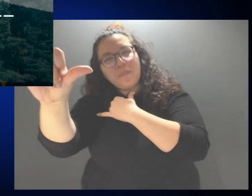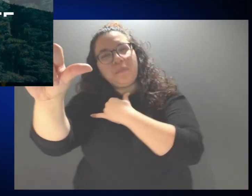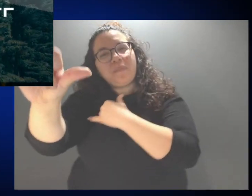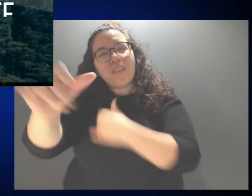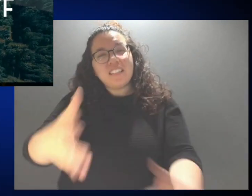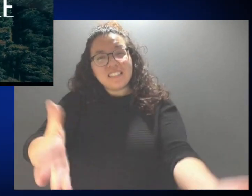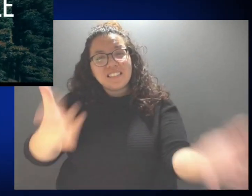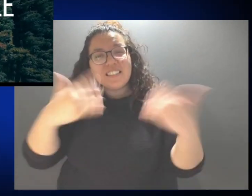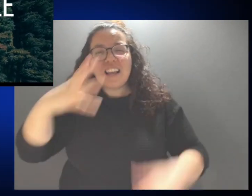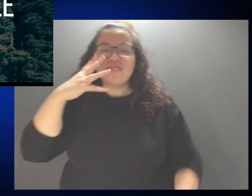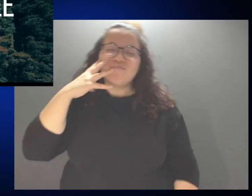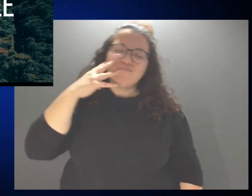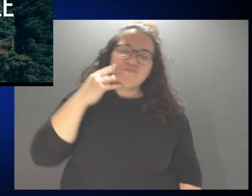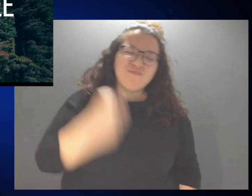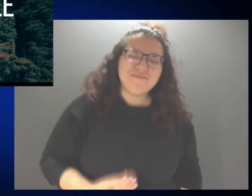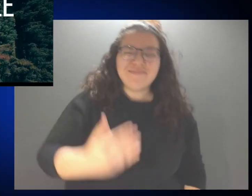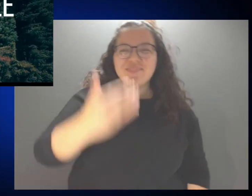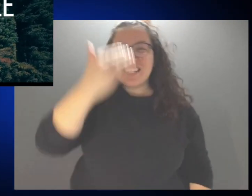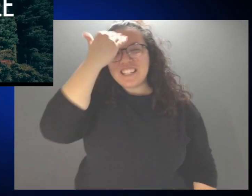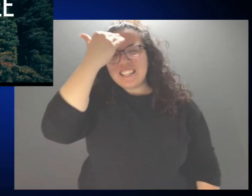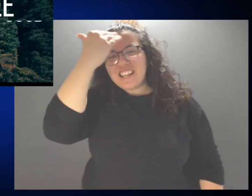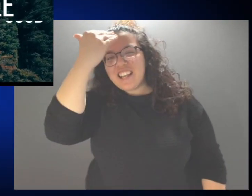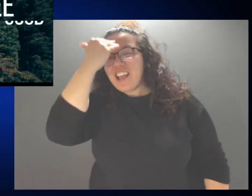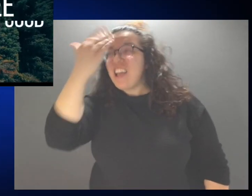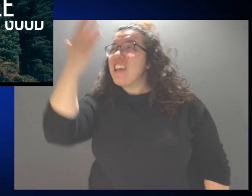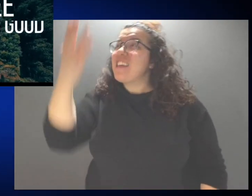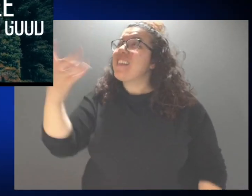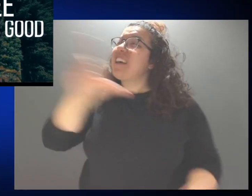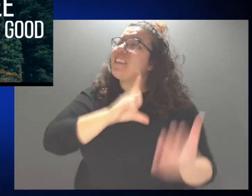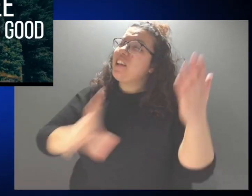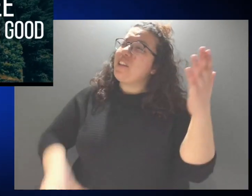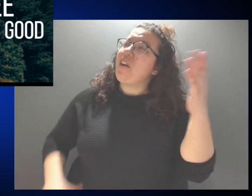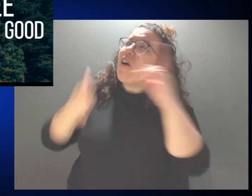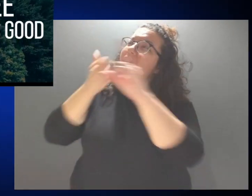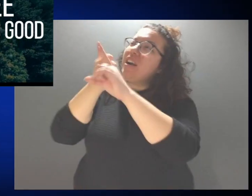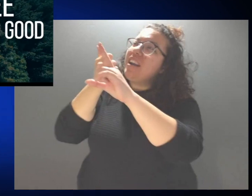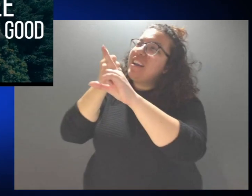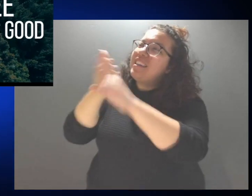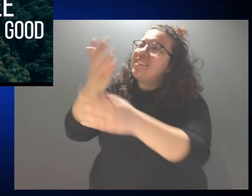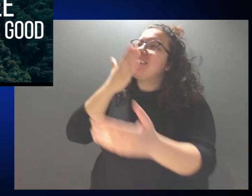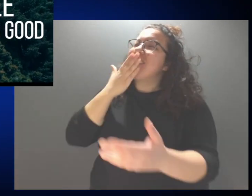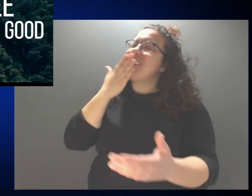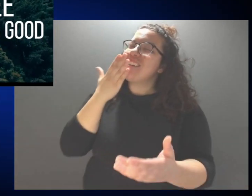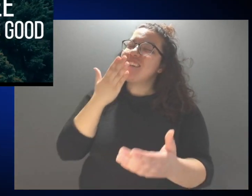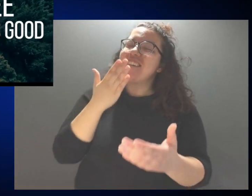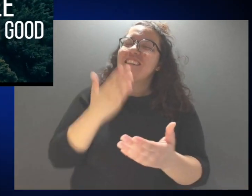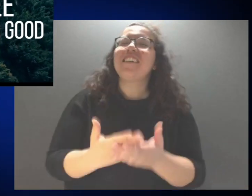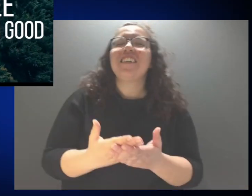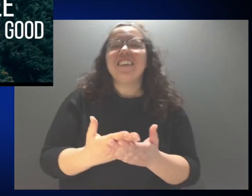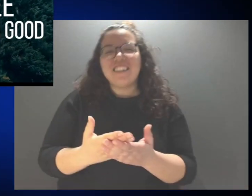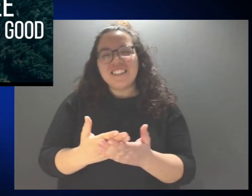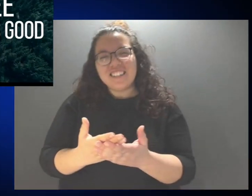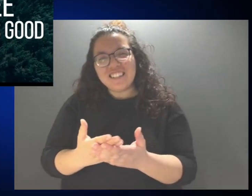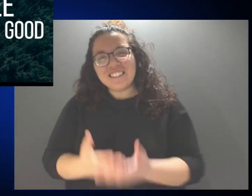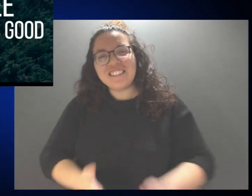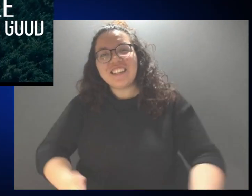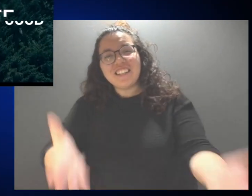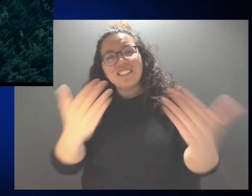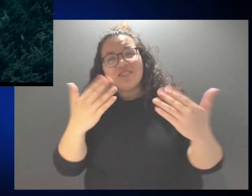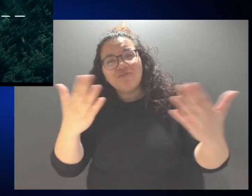Oh, take it and see it, that the Lord is good.